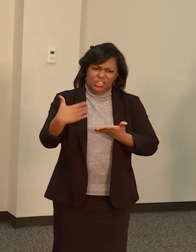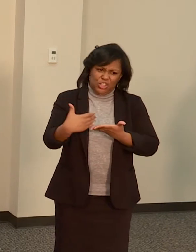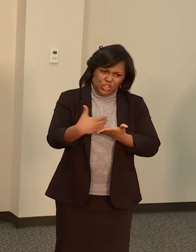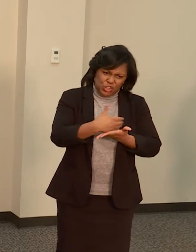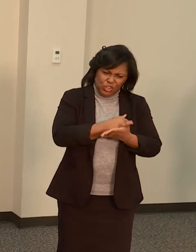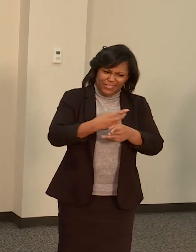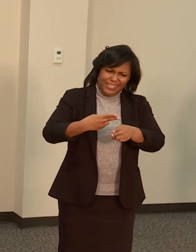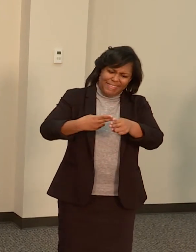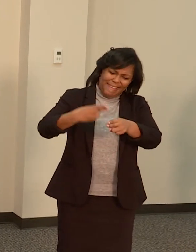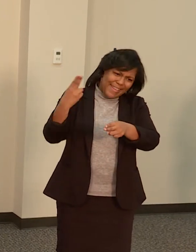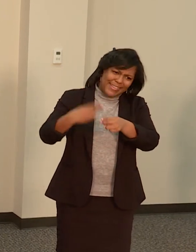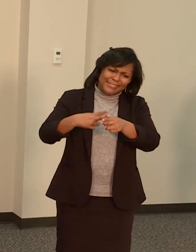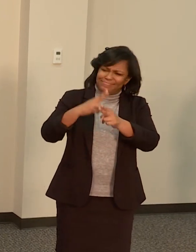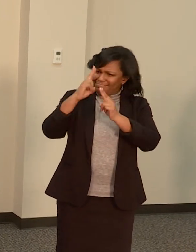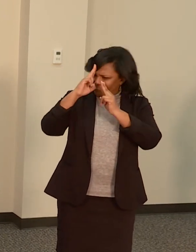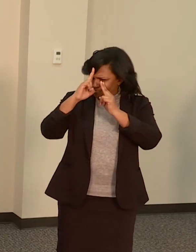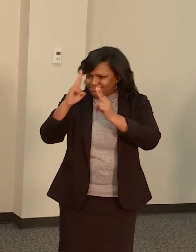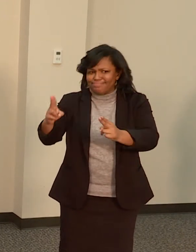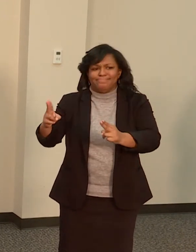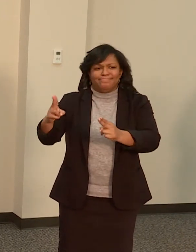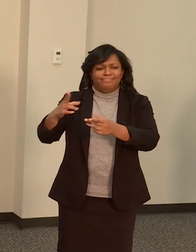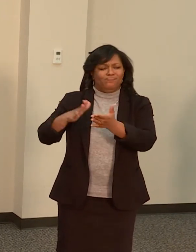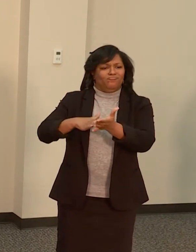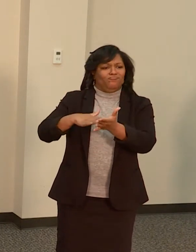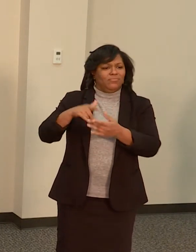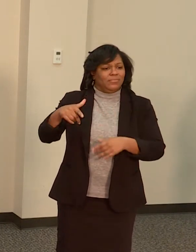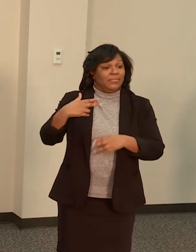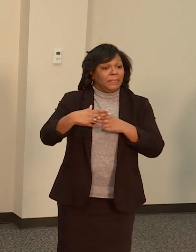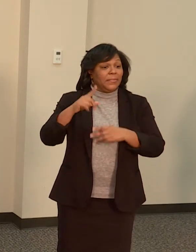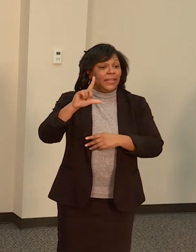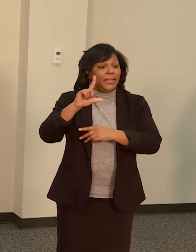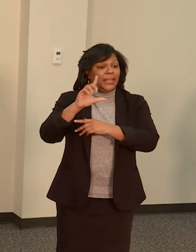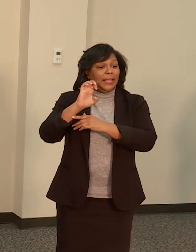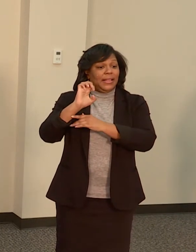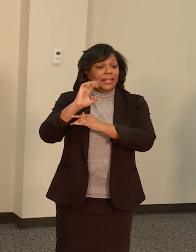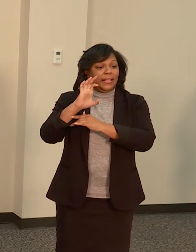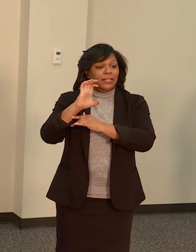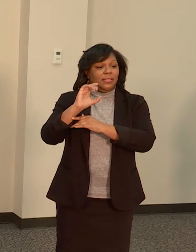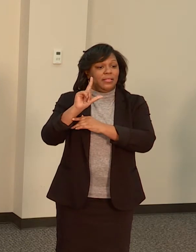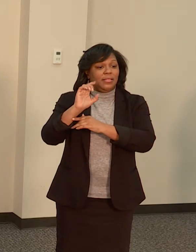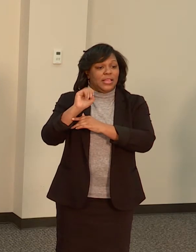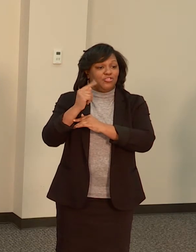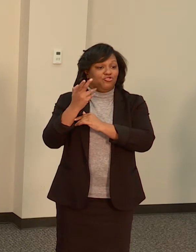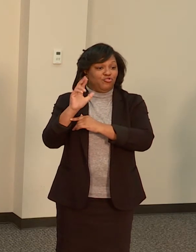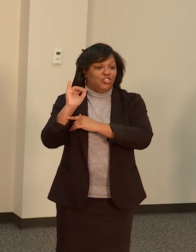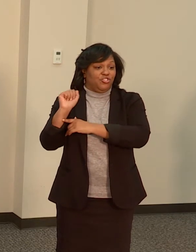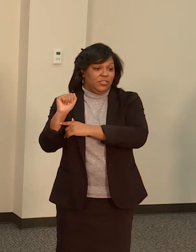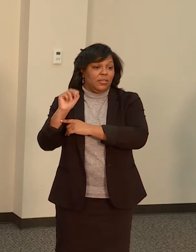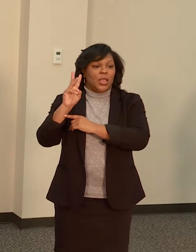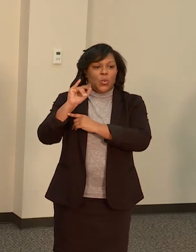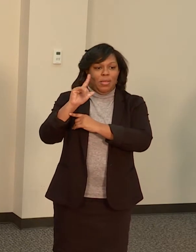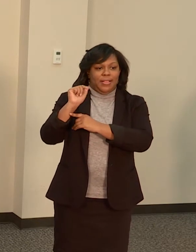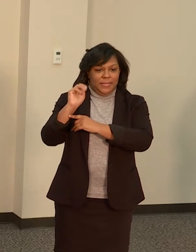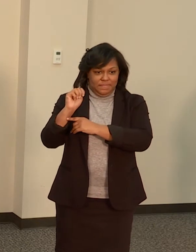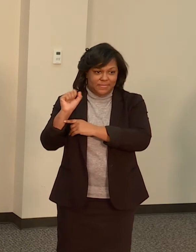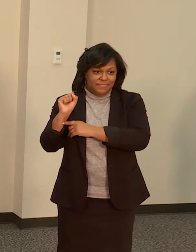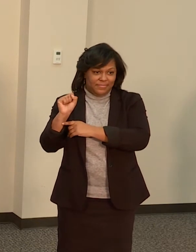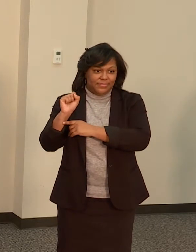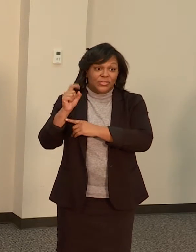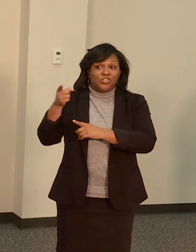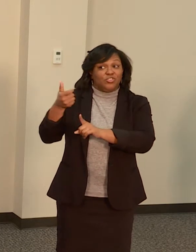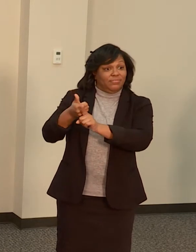managing this program. Lucretia Williams runs the Housing Choice Voucher Program over with